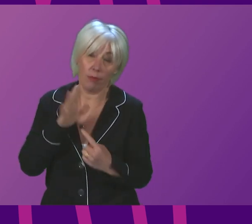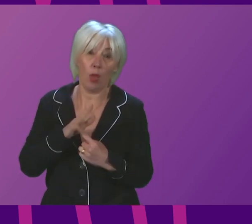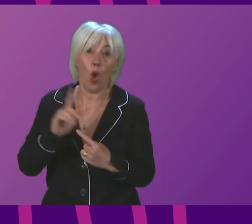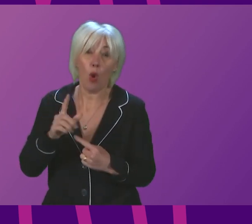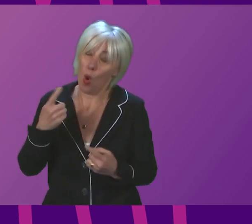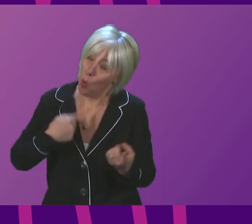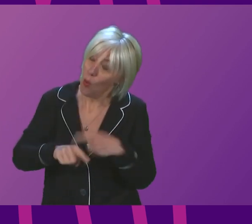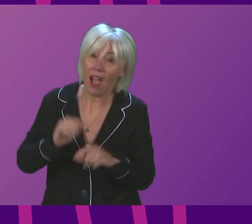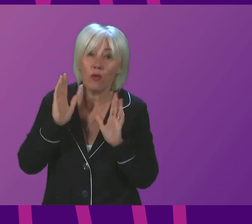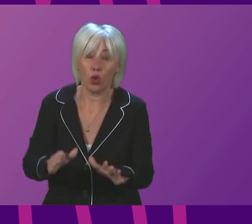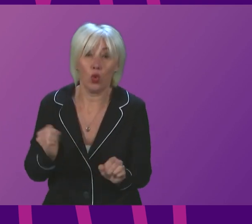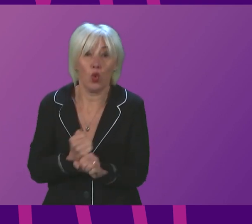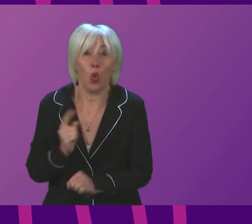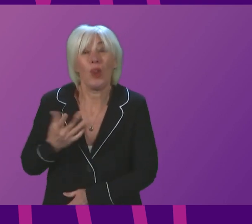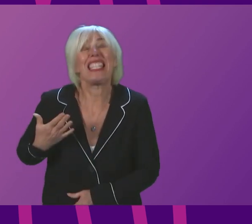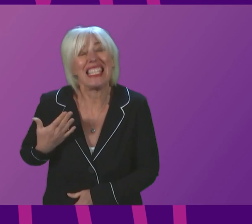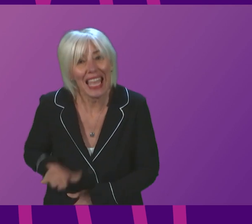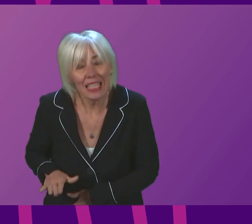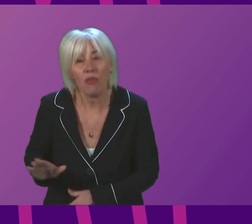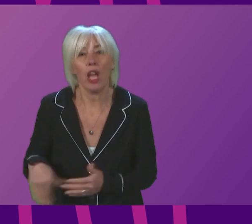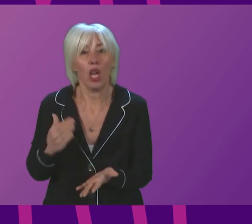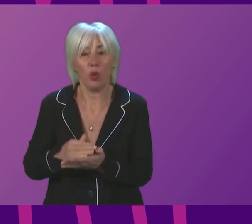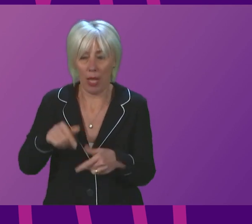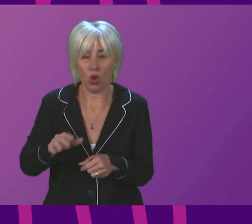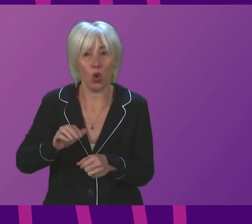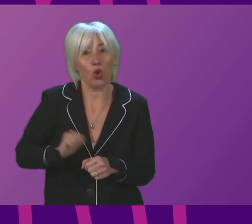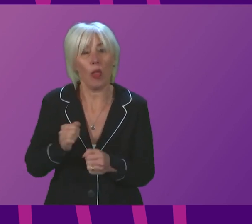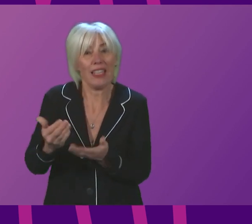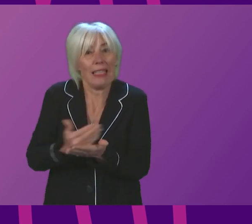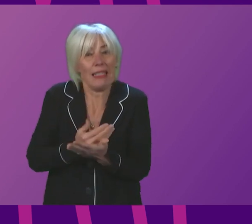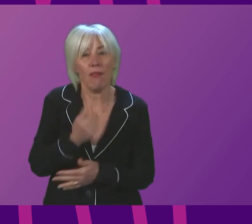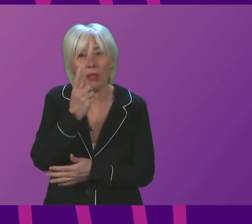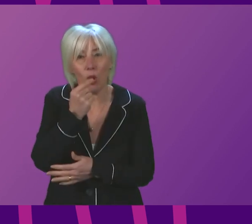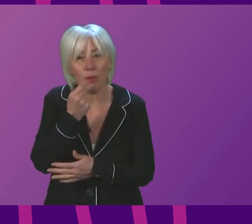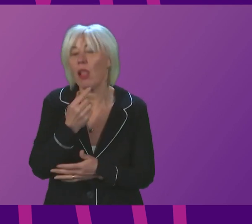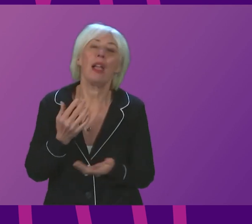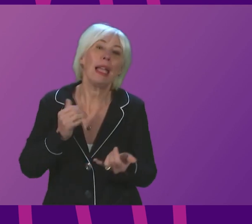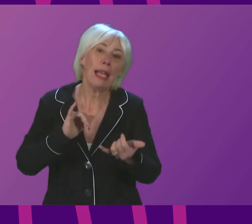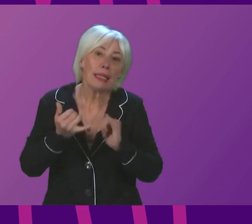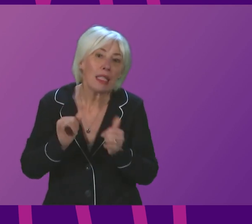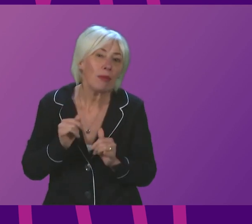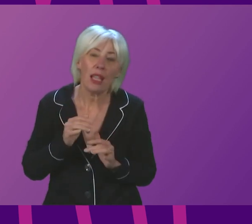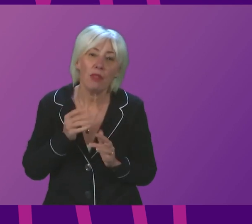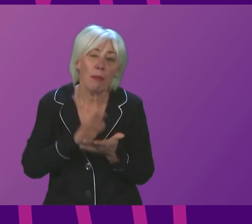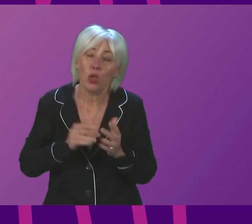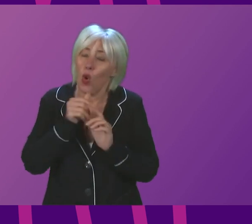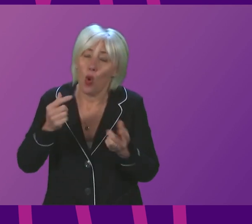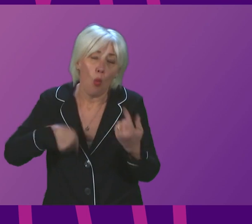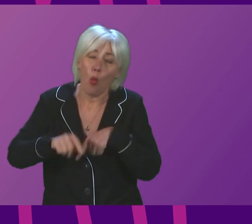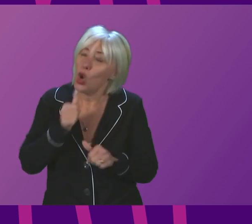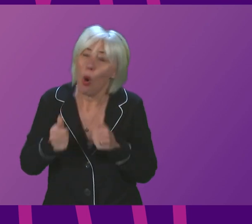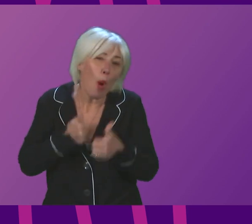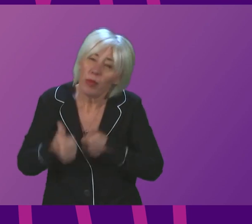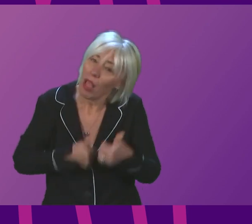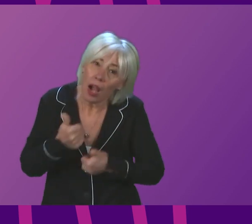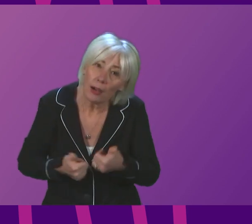necessary to keep the country as safe as possible, even if that is sometimes at the expense of being popular. And second,